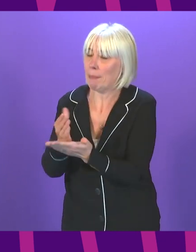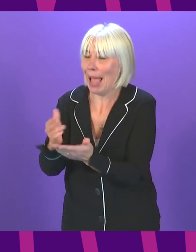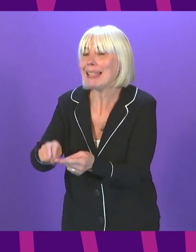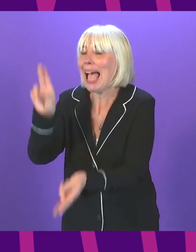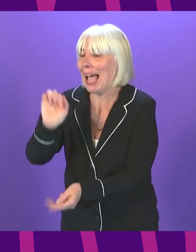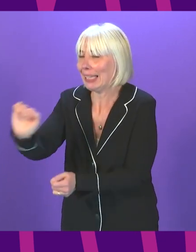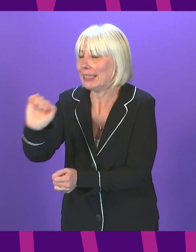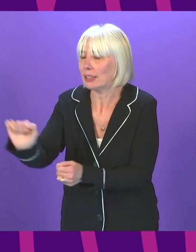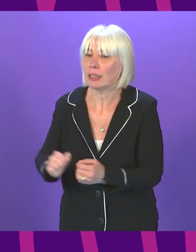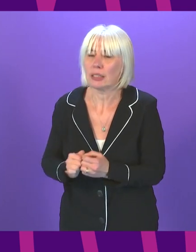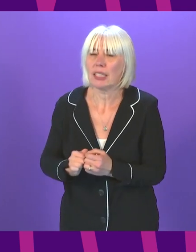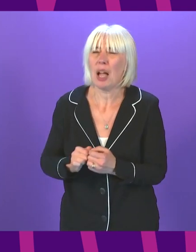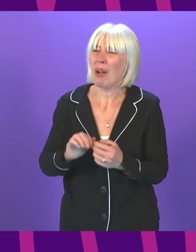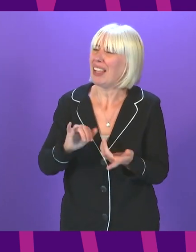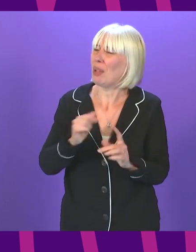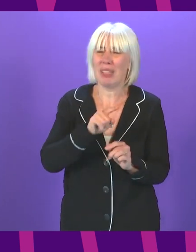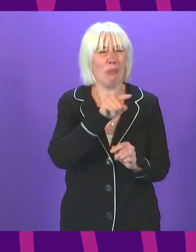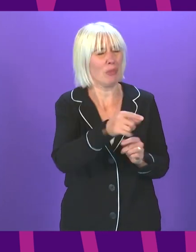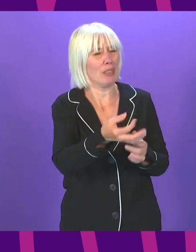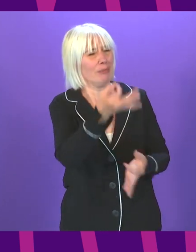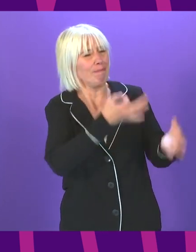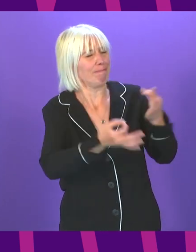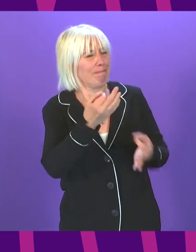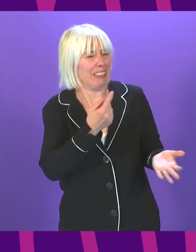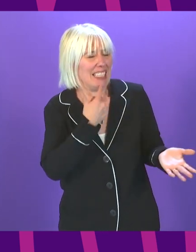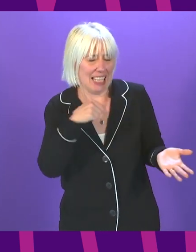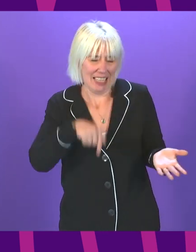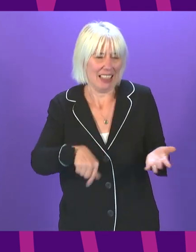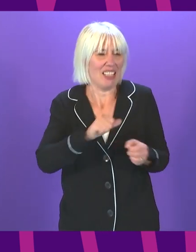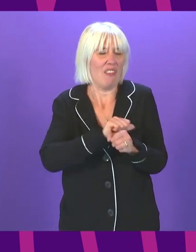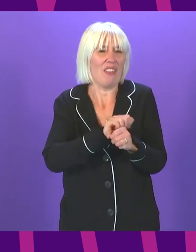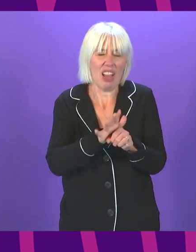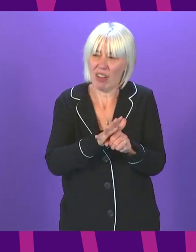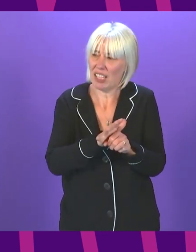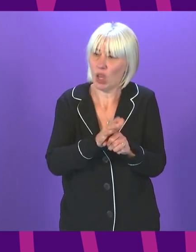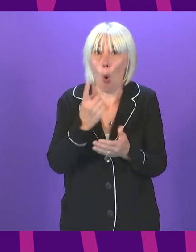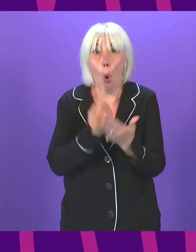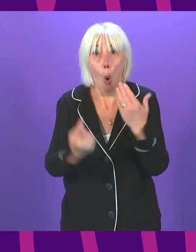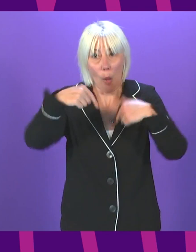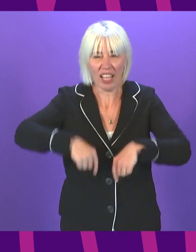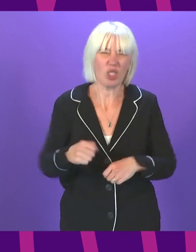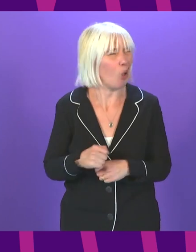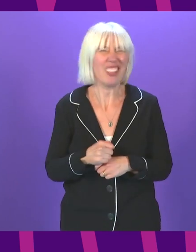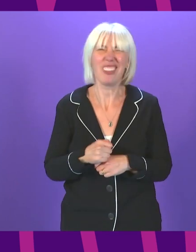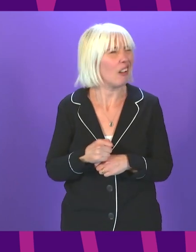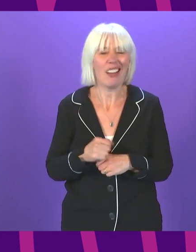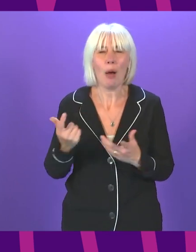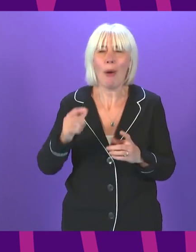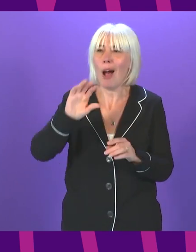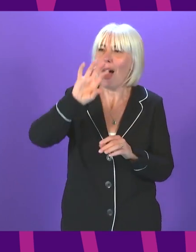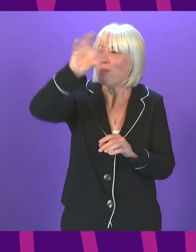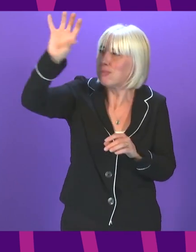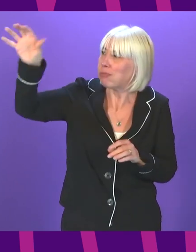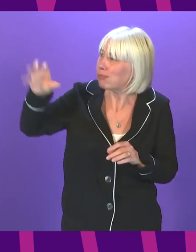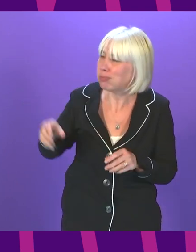Often you get the sense from the opposition questions that this virus is only circulating in Scotland. We are seeing countries across the world